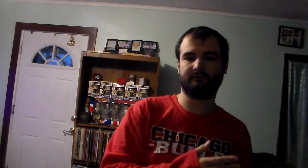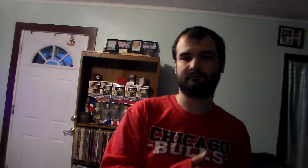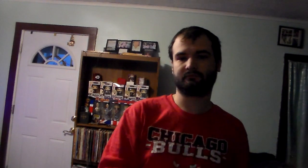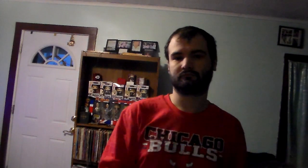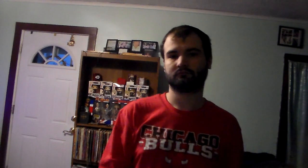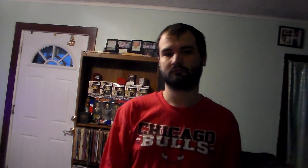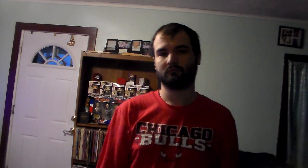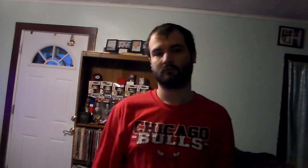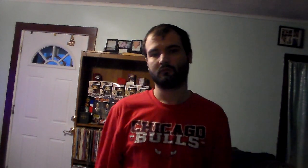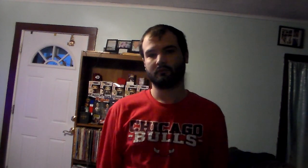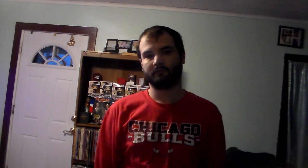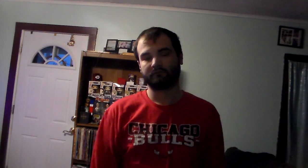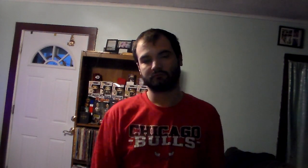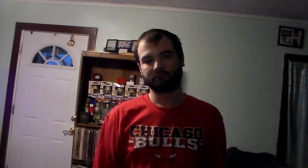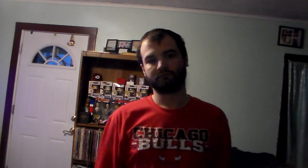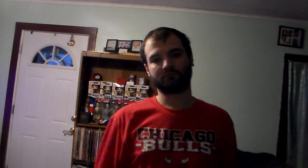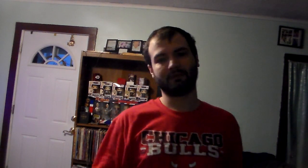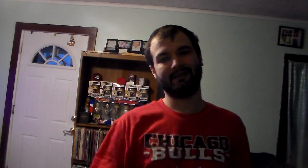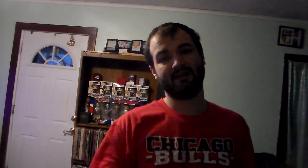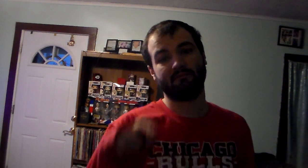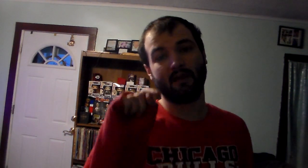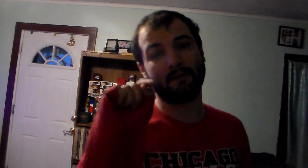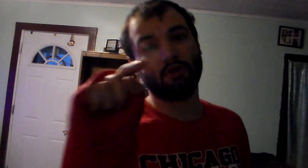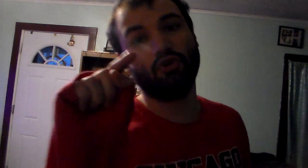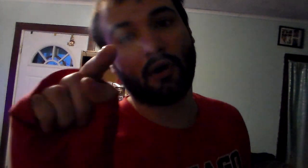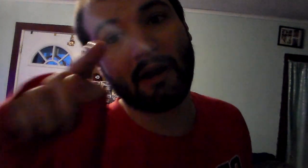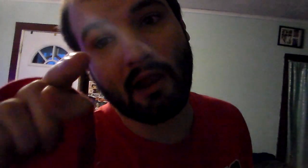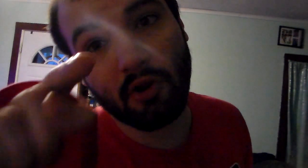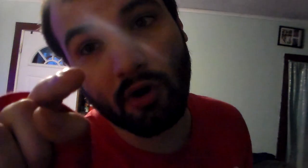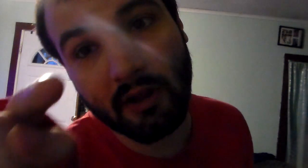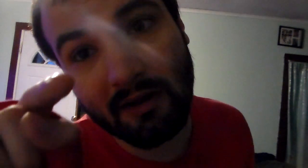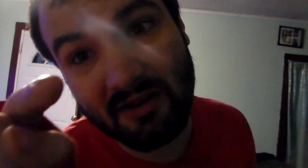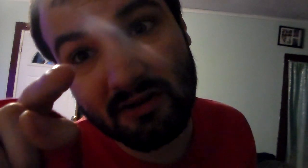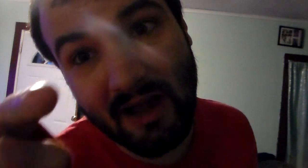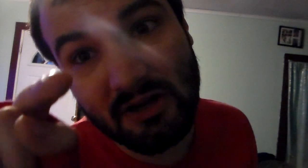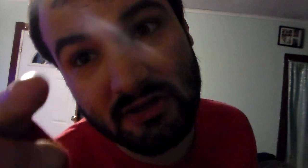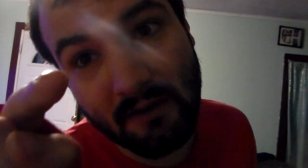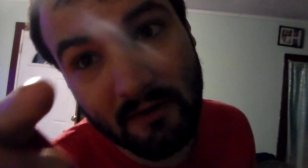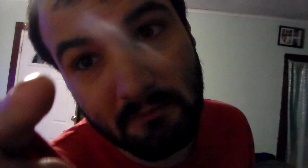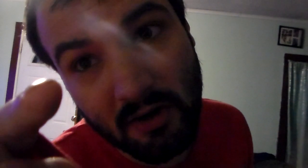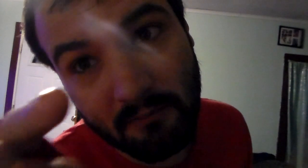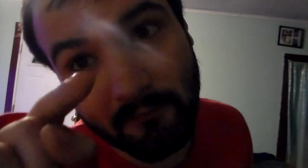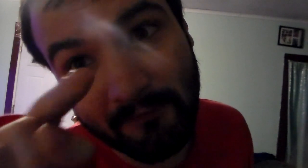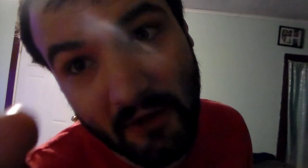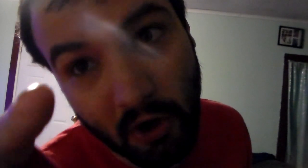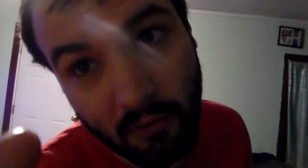meaning you are now looking your at yourself in the mirror Phil